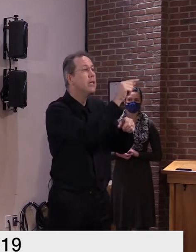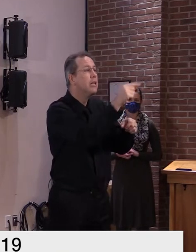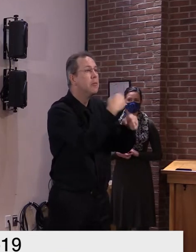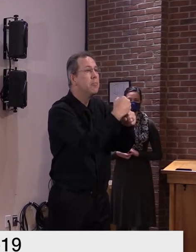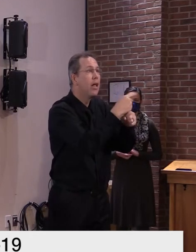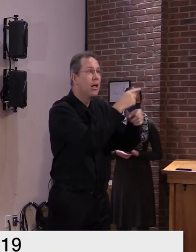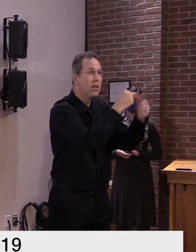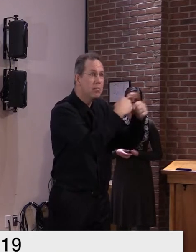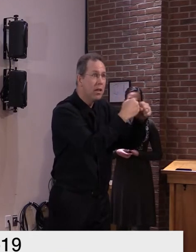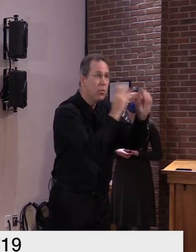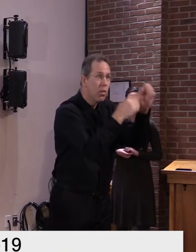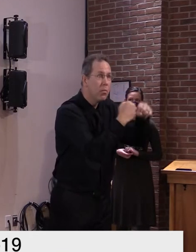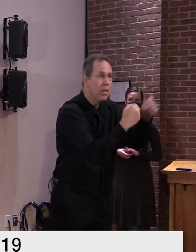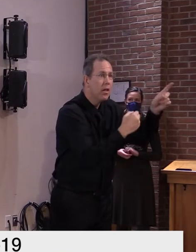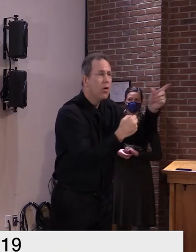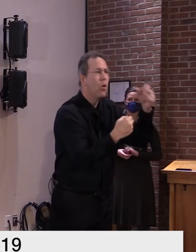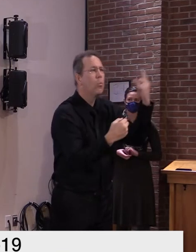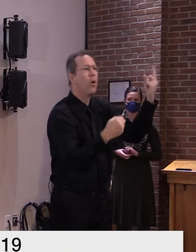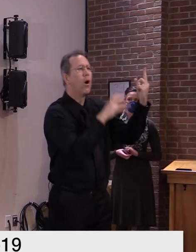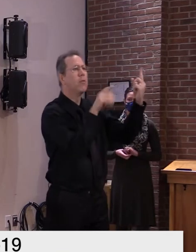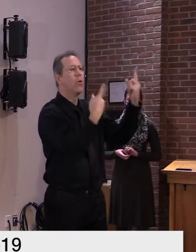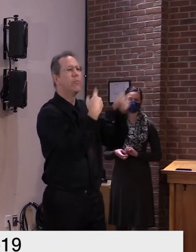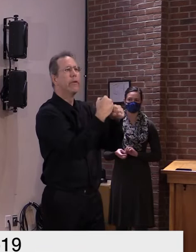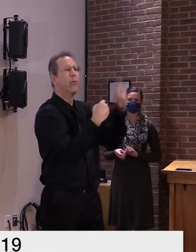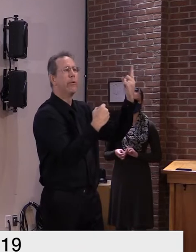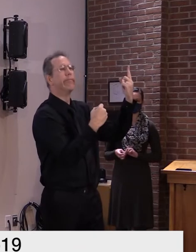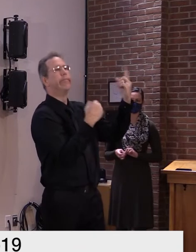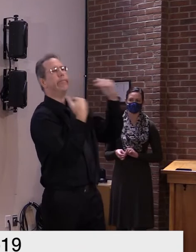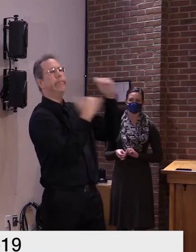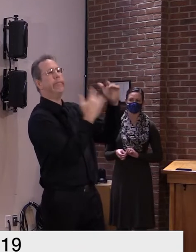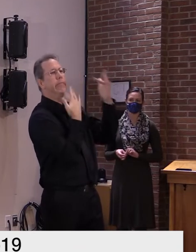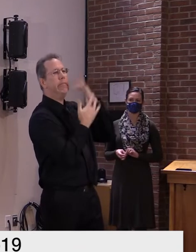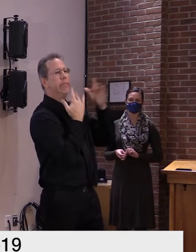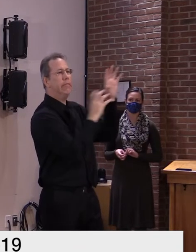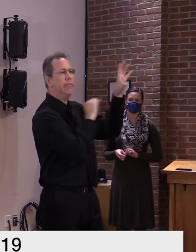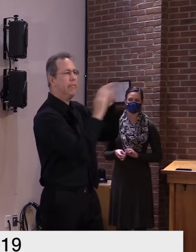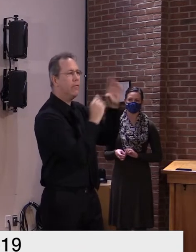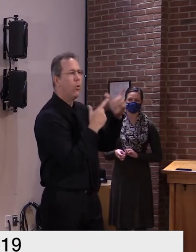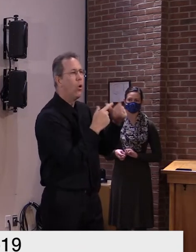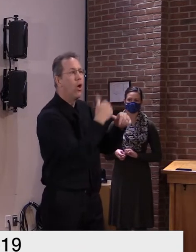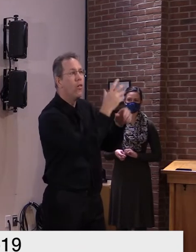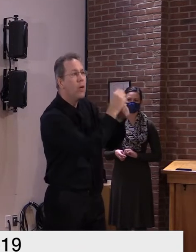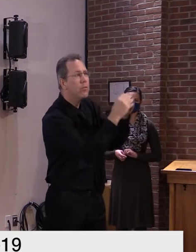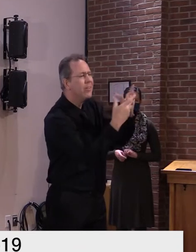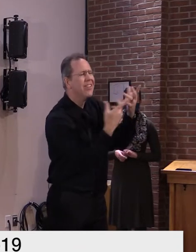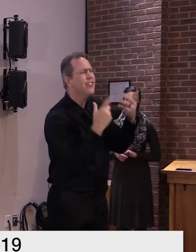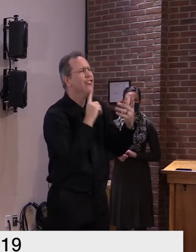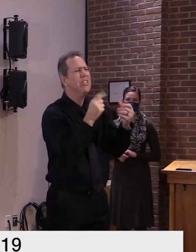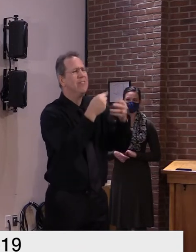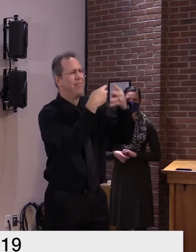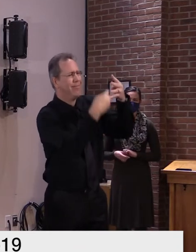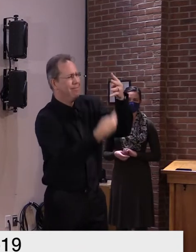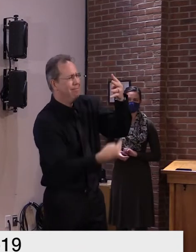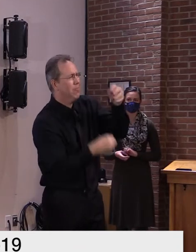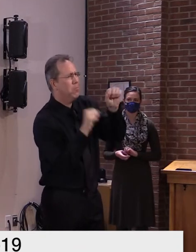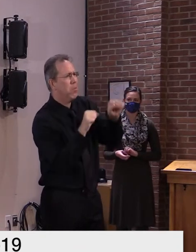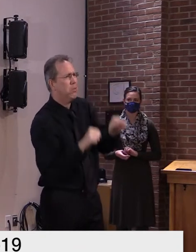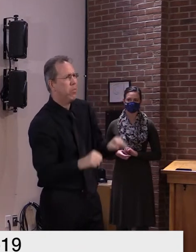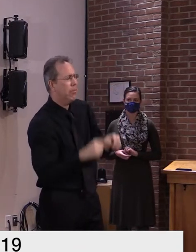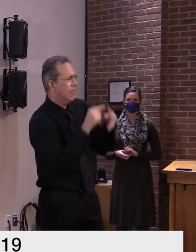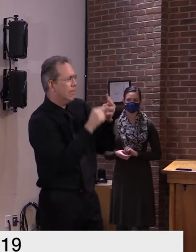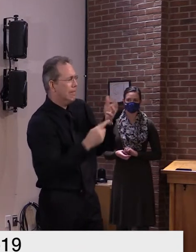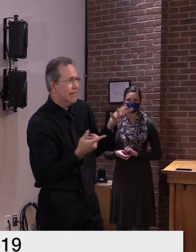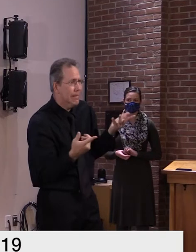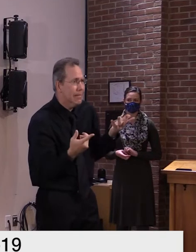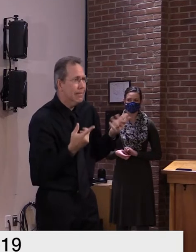vaccine we are going to receive and then but we're ready again to vaccinate as soon as we receive it but we don't have control